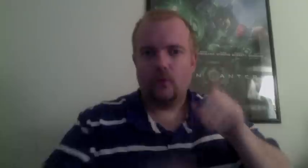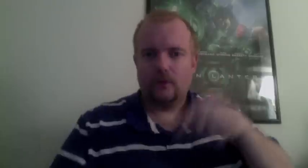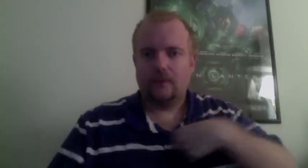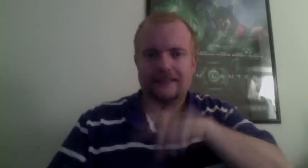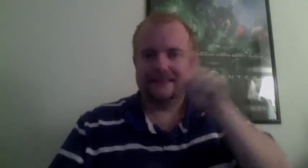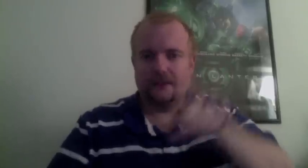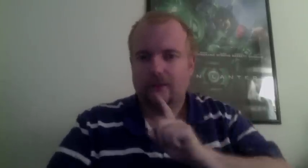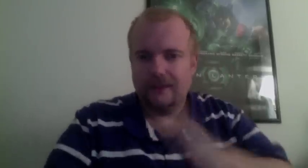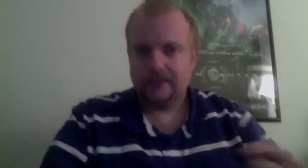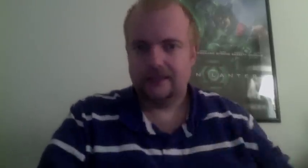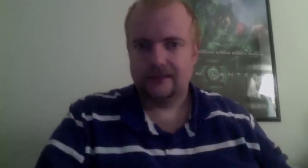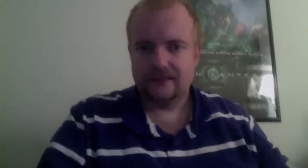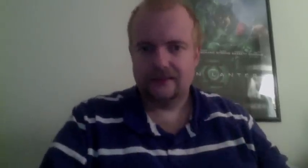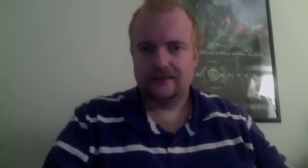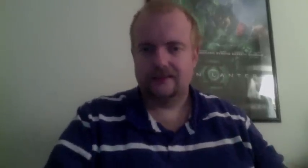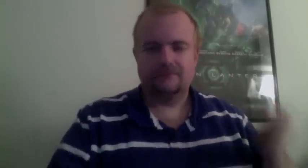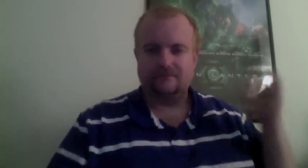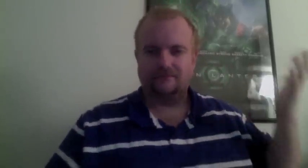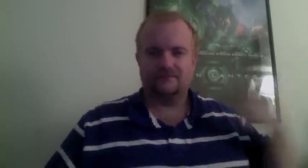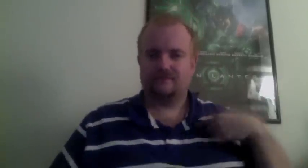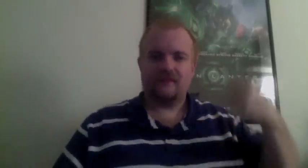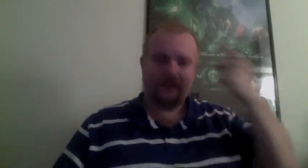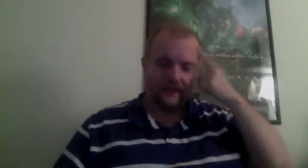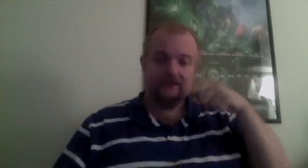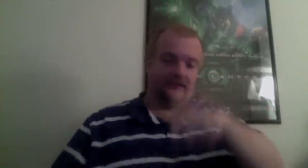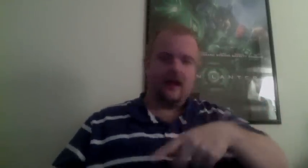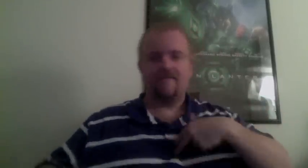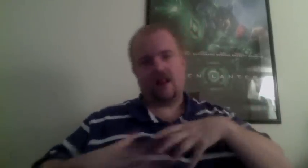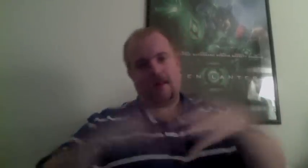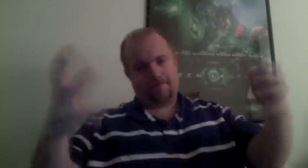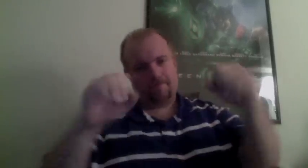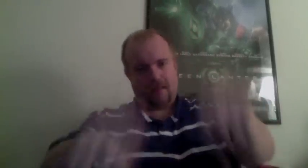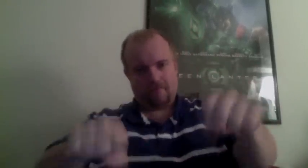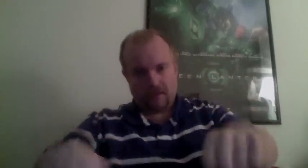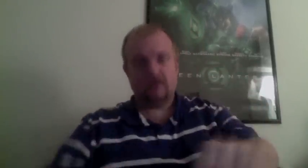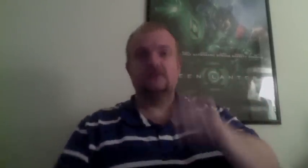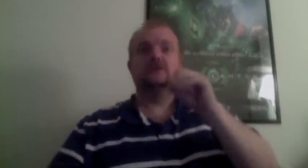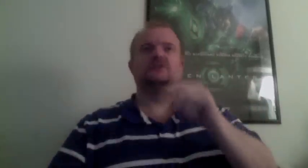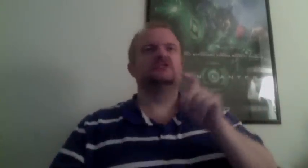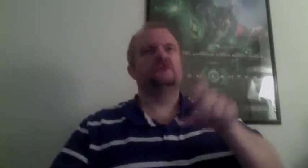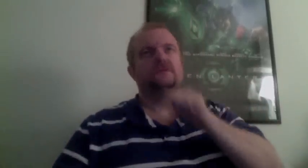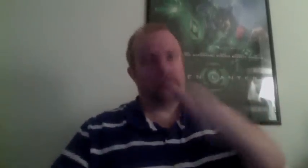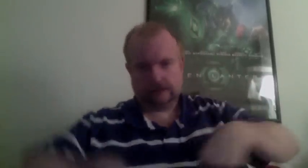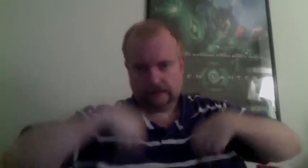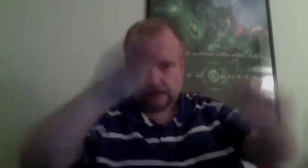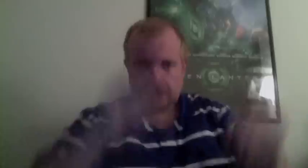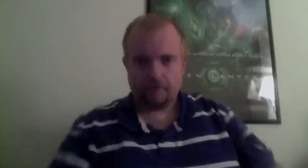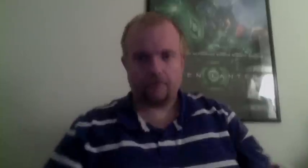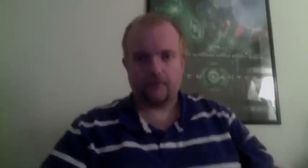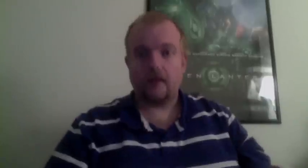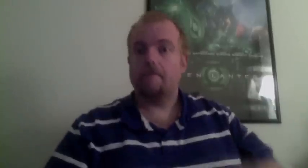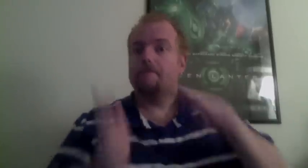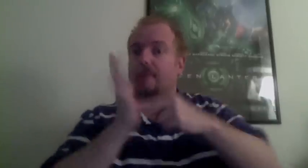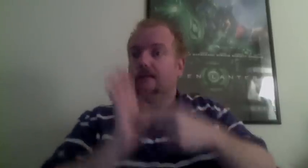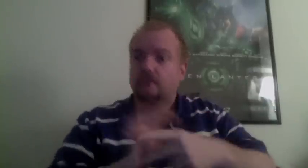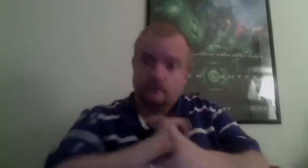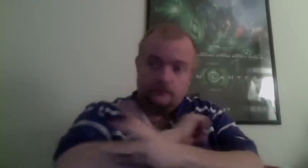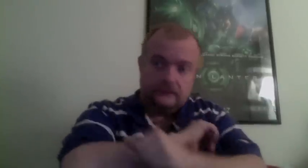instant accurate information through Link-16 is twofold. Identifying the enemy and protecting your own forces